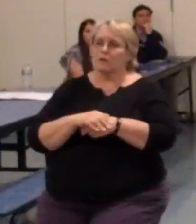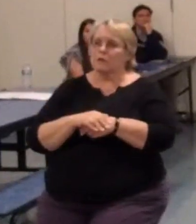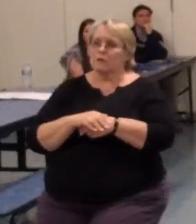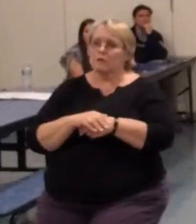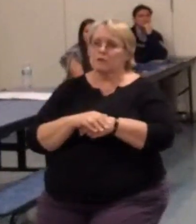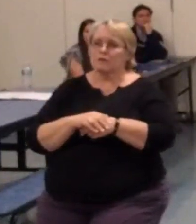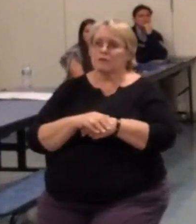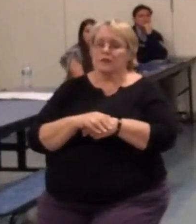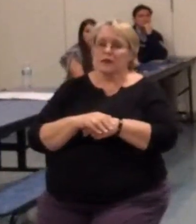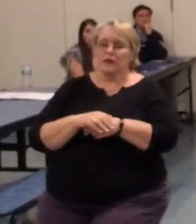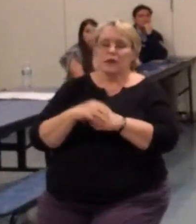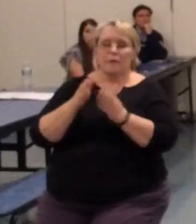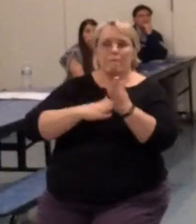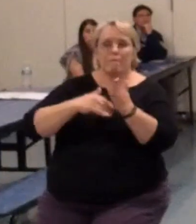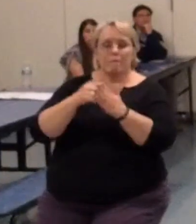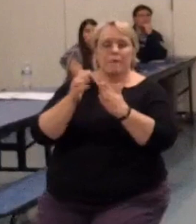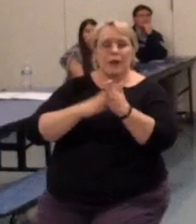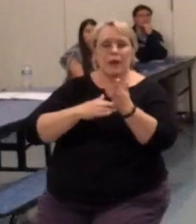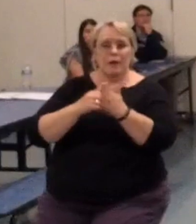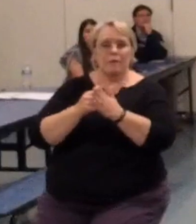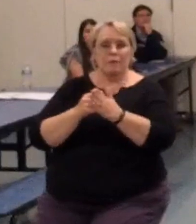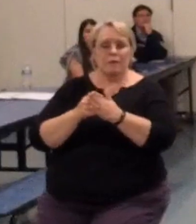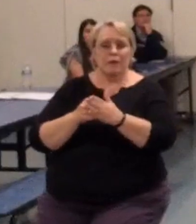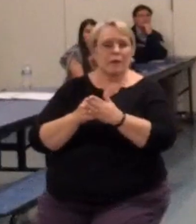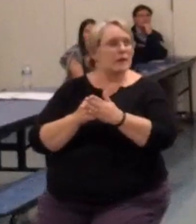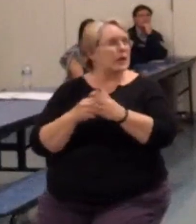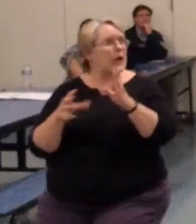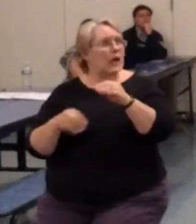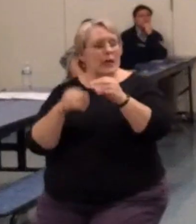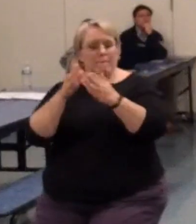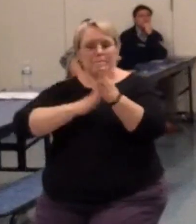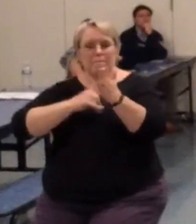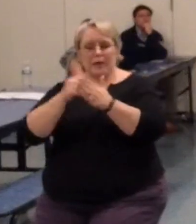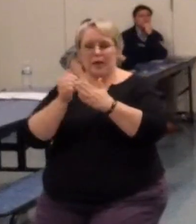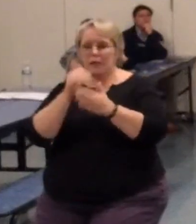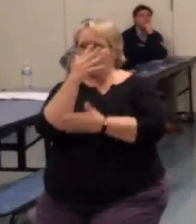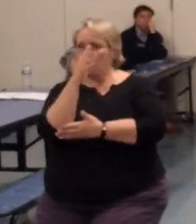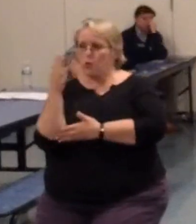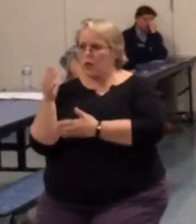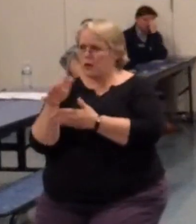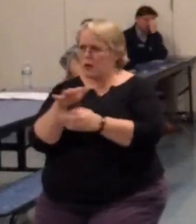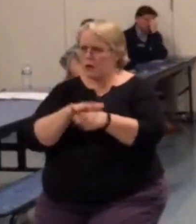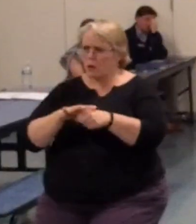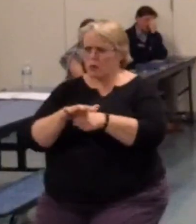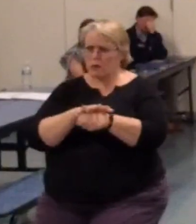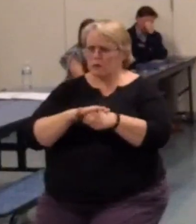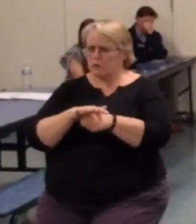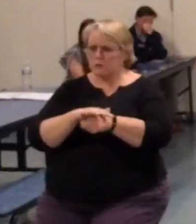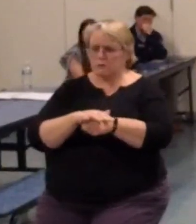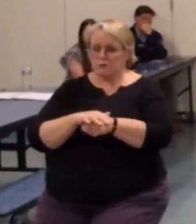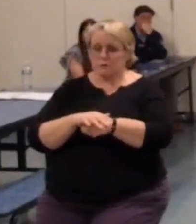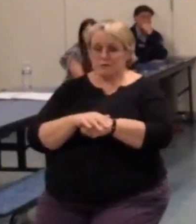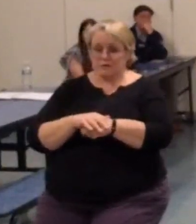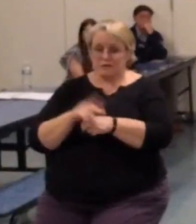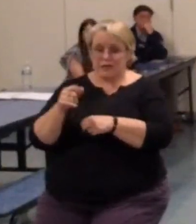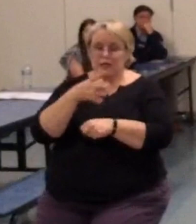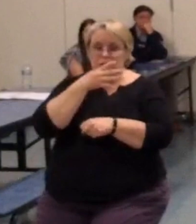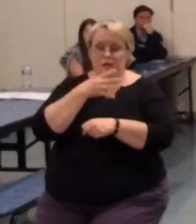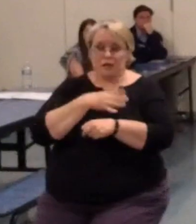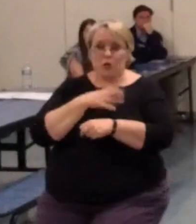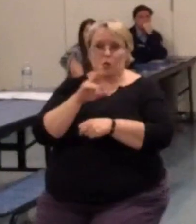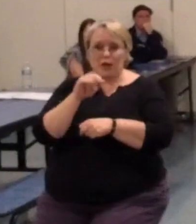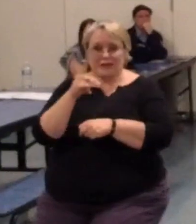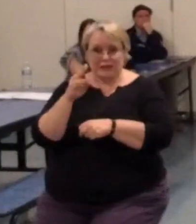There was a painting company that was going to put some paint in that wooded area. This lady,